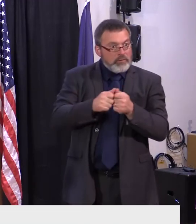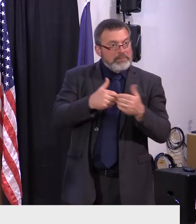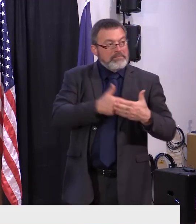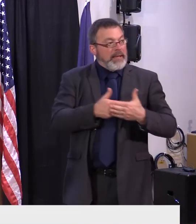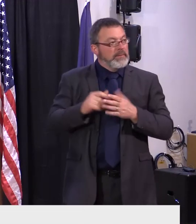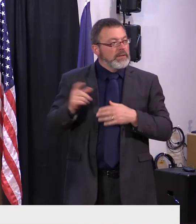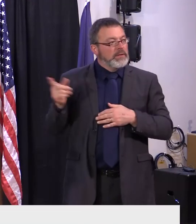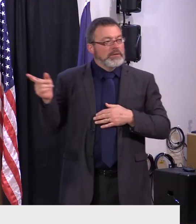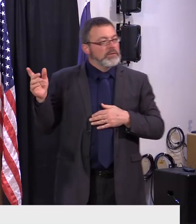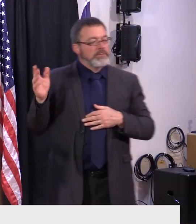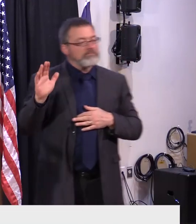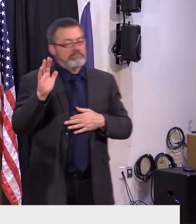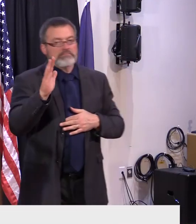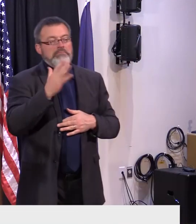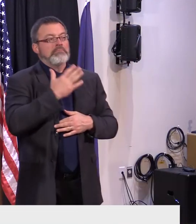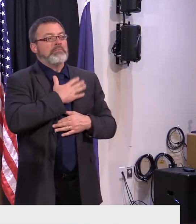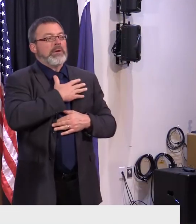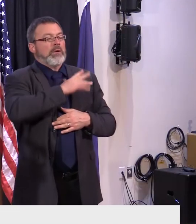that that's between